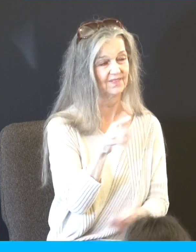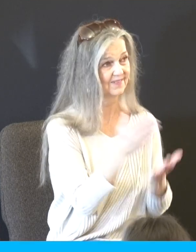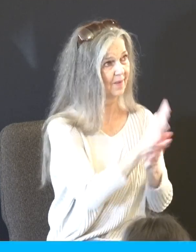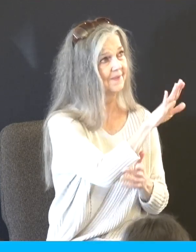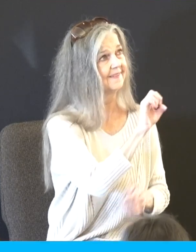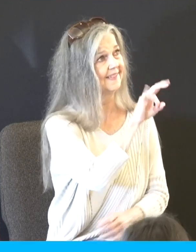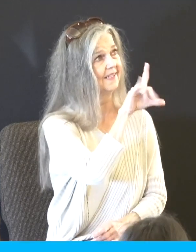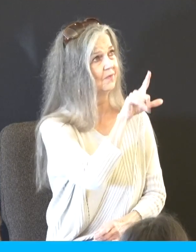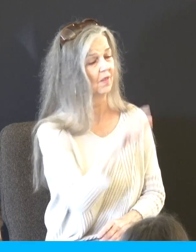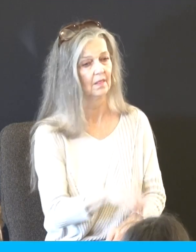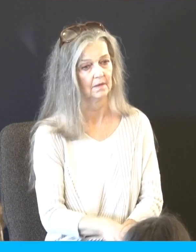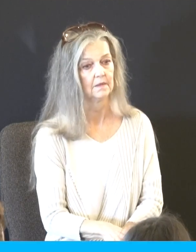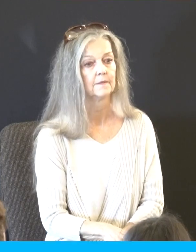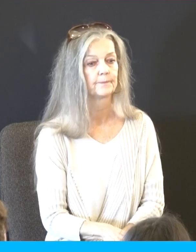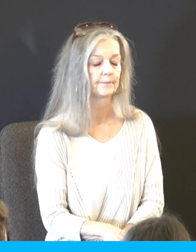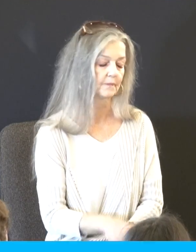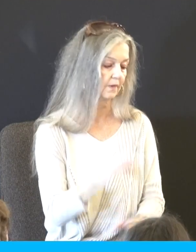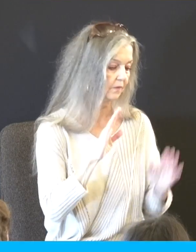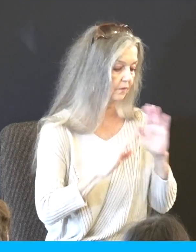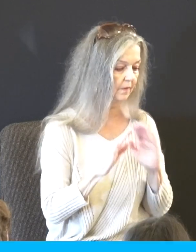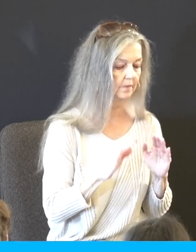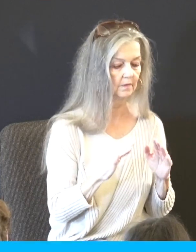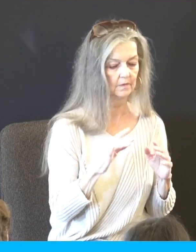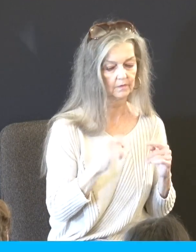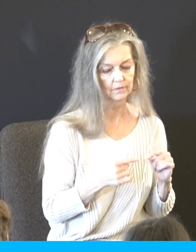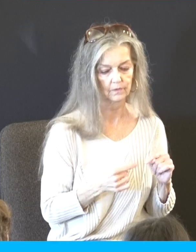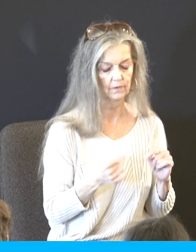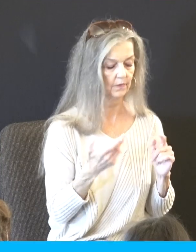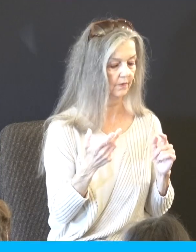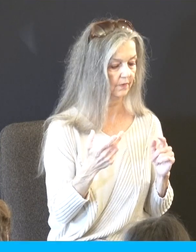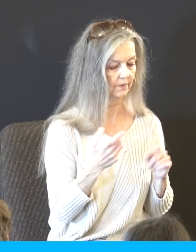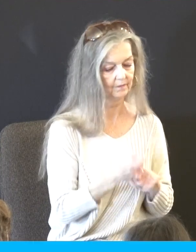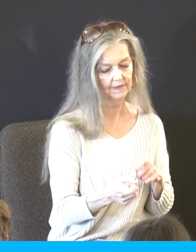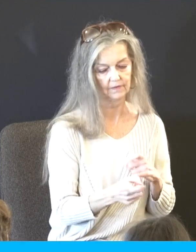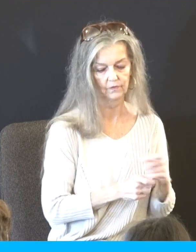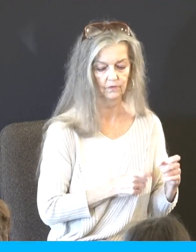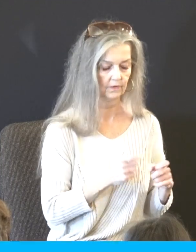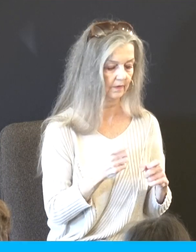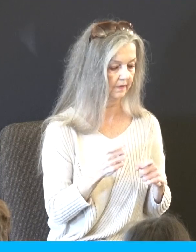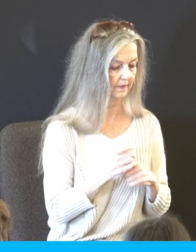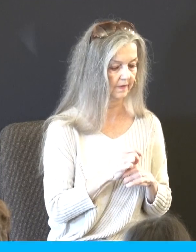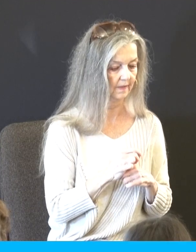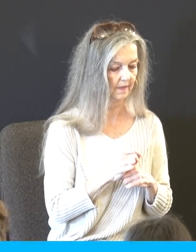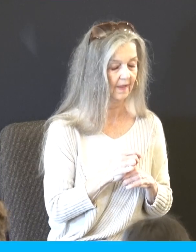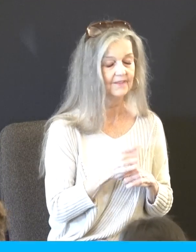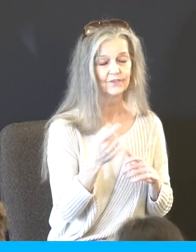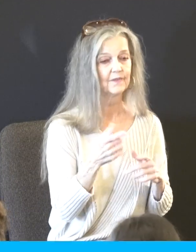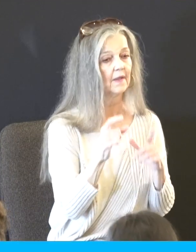20, bad, 13, trouble, 10 times, sore, 9 times, affliction, 6 times, ill, 5 times, inadvertently, 4 times, favored,